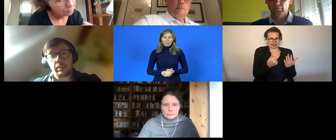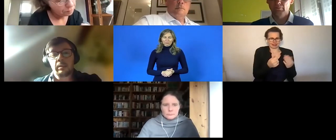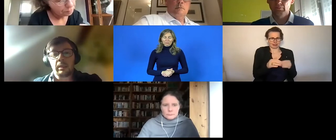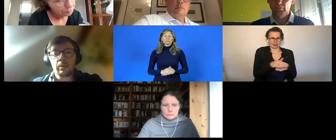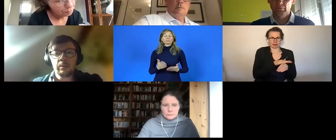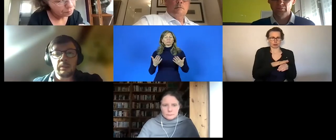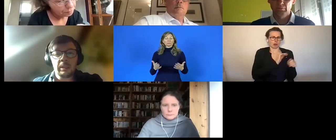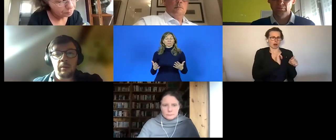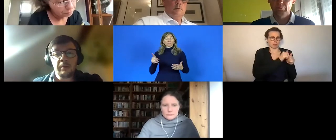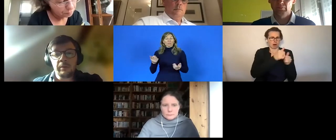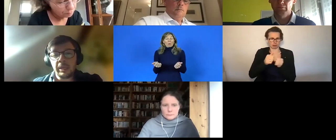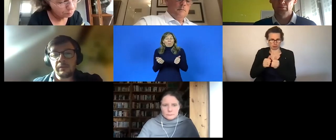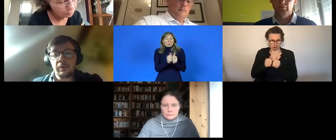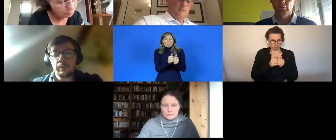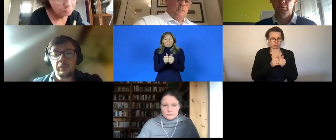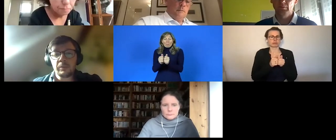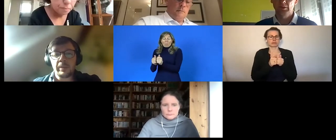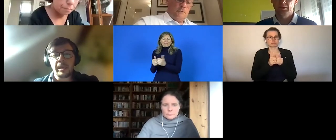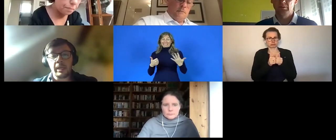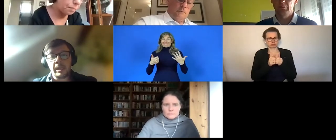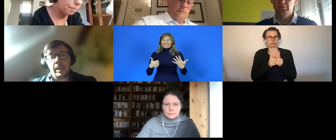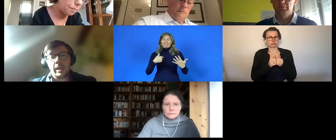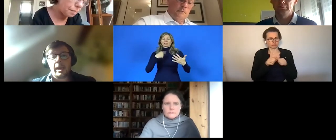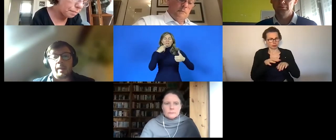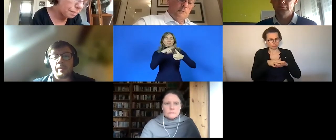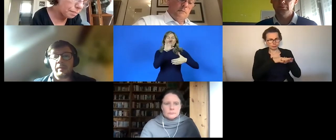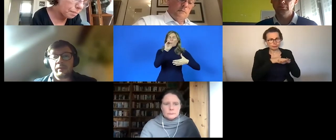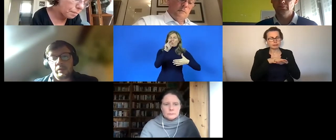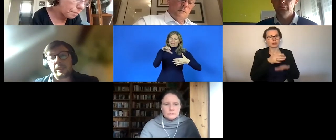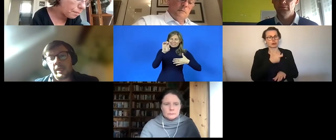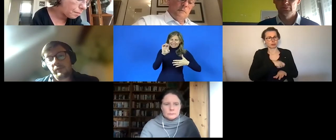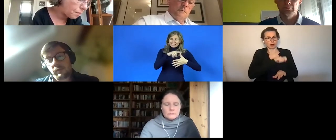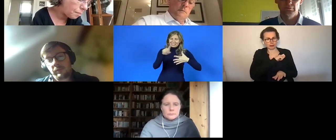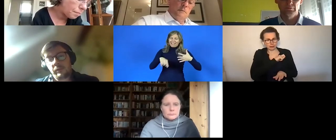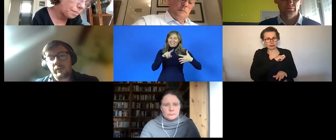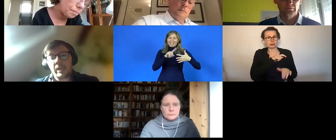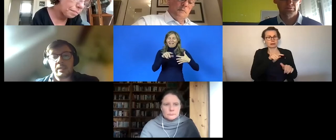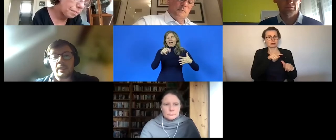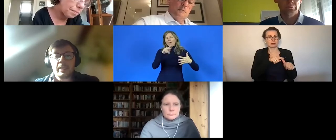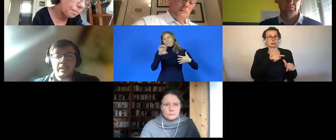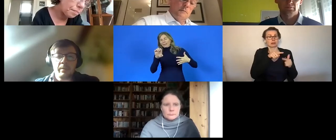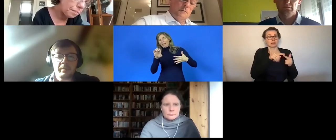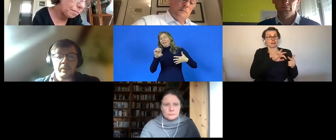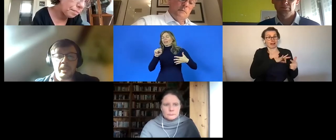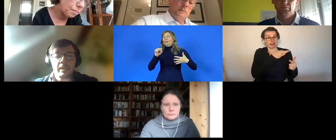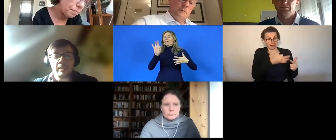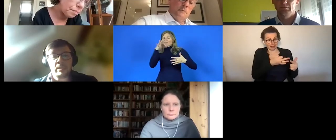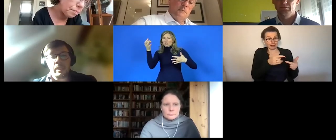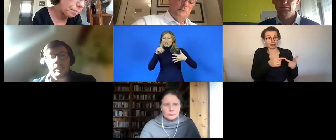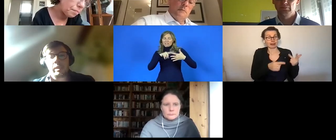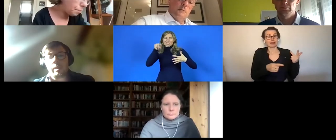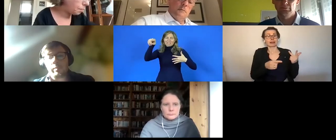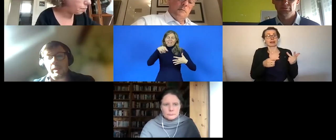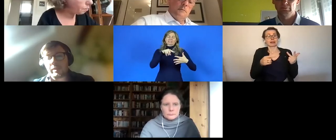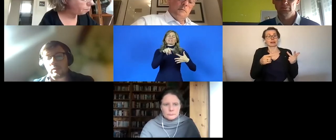they include the on the foundation from from spain ap france handicap from from france cedris from the netherlands